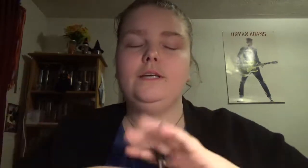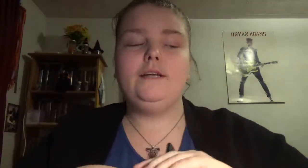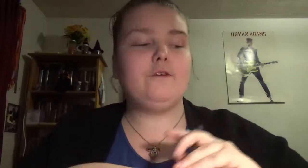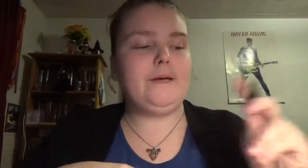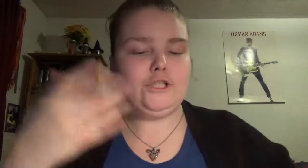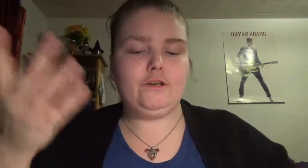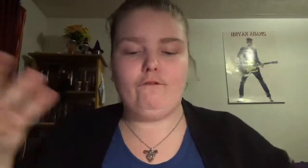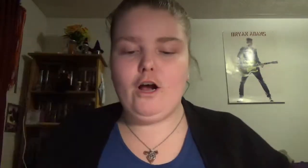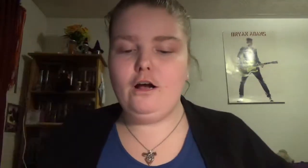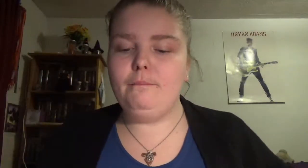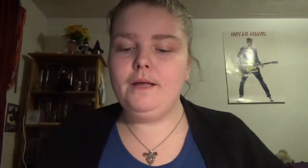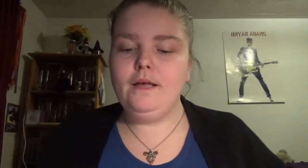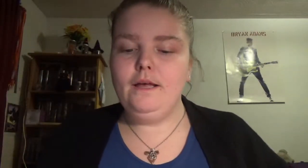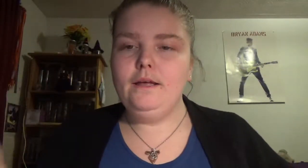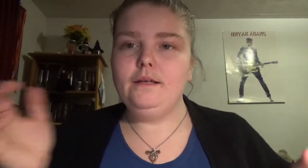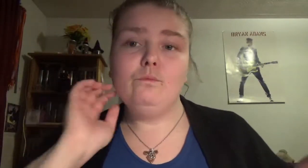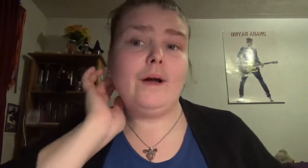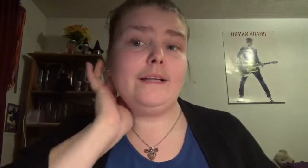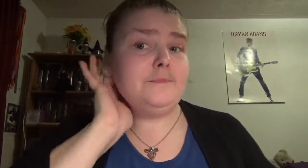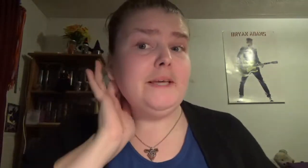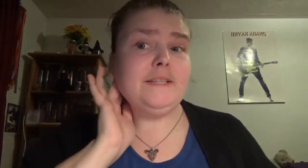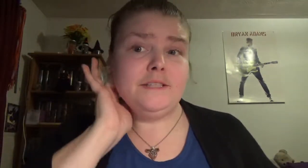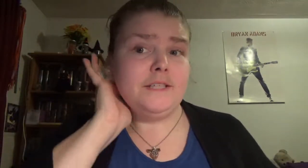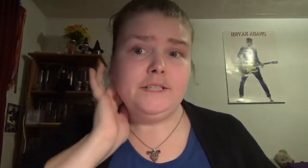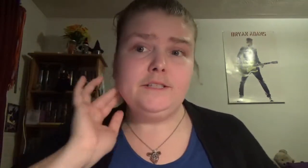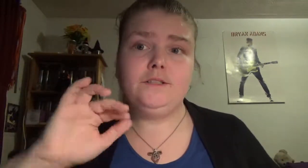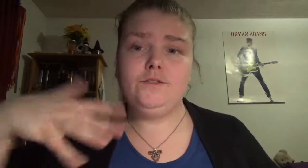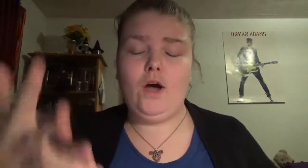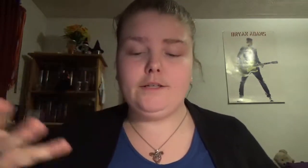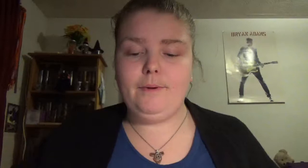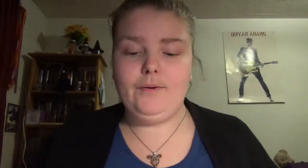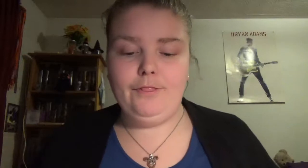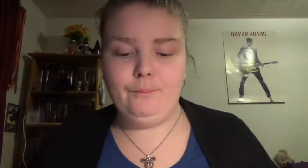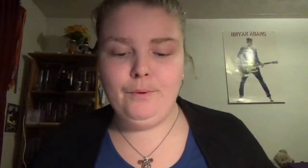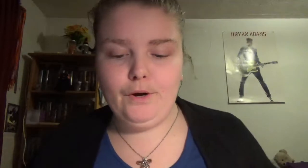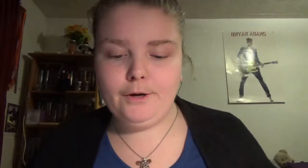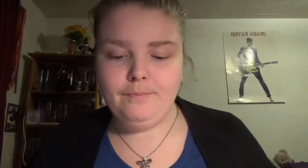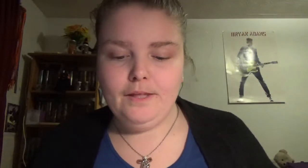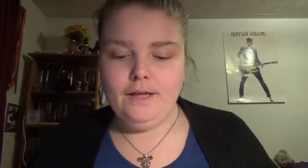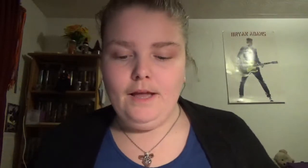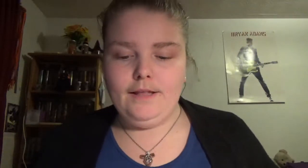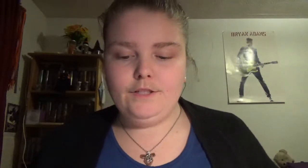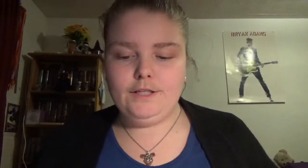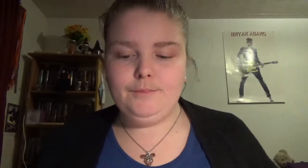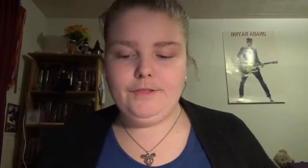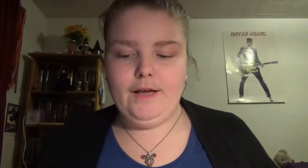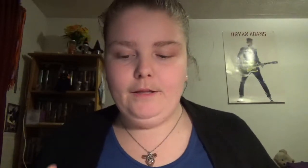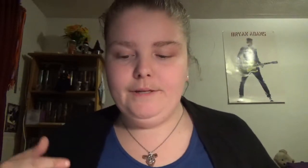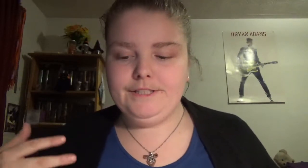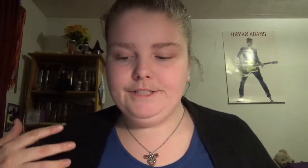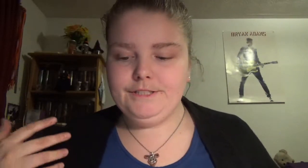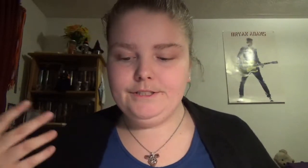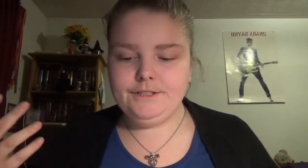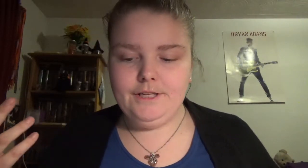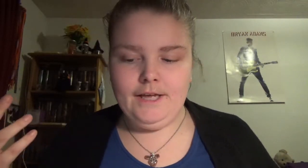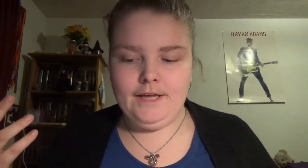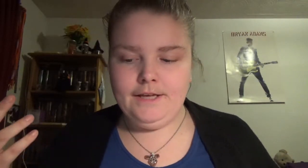information from what is being talked about in the book and it talks about the elements and